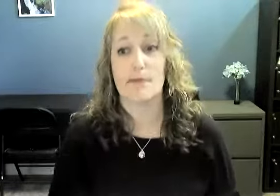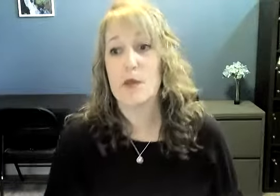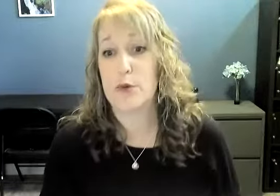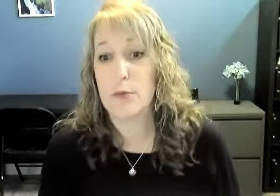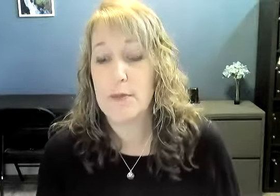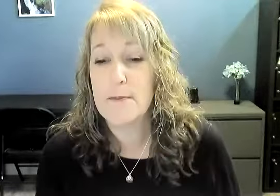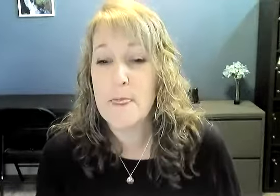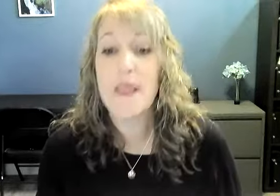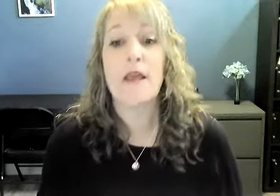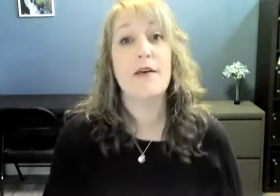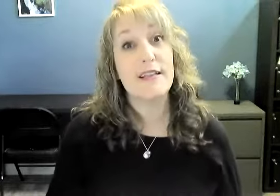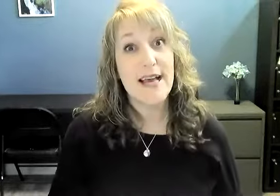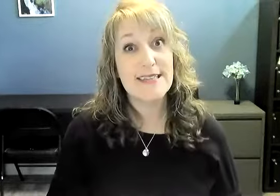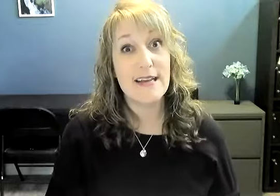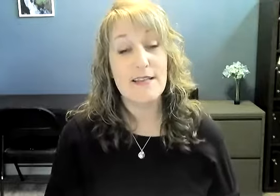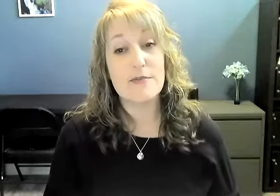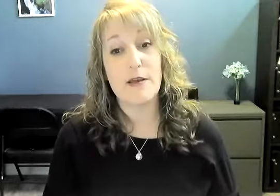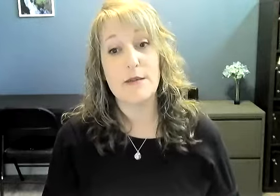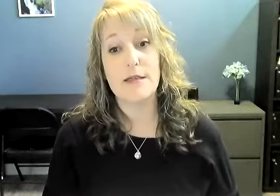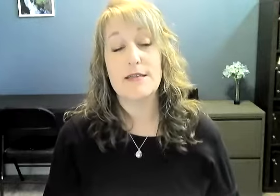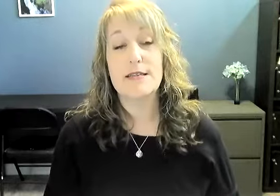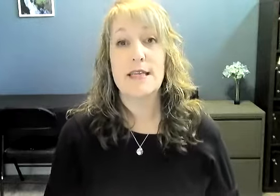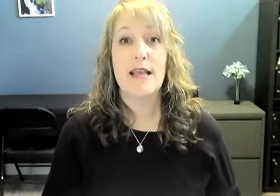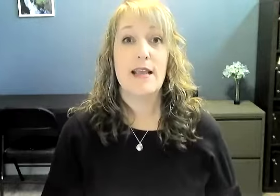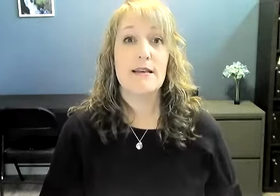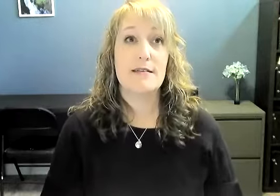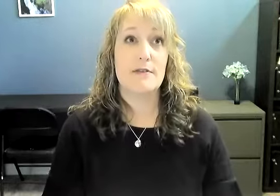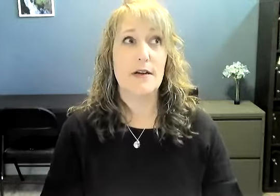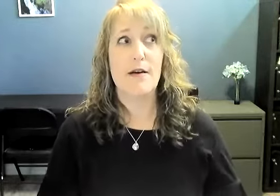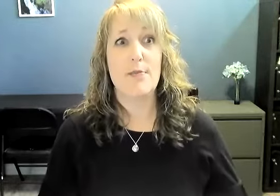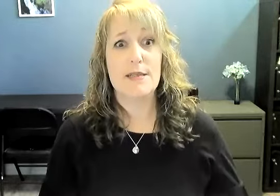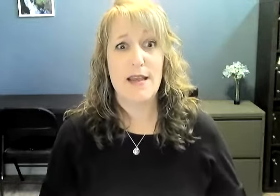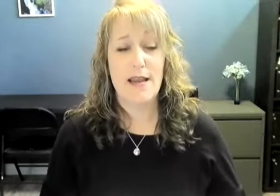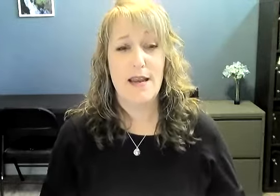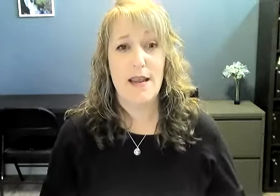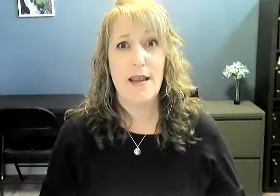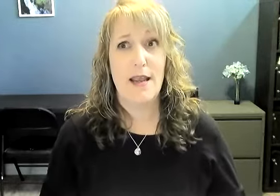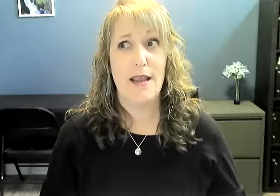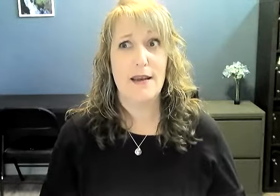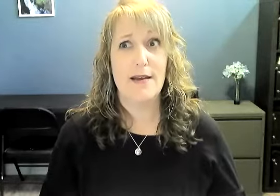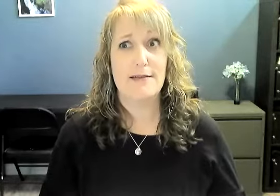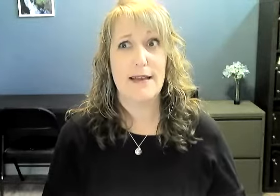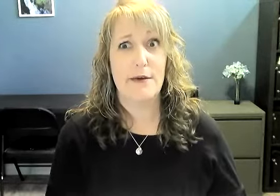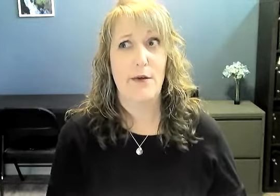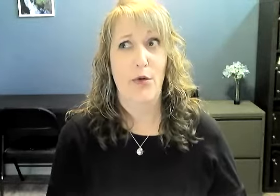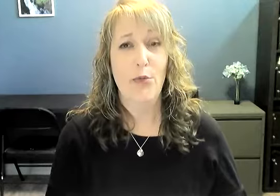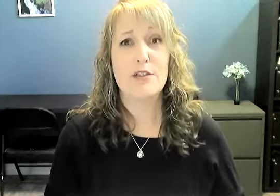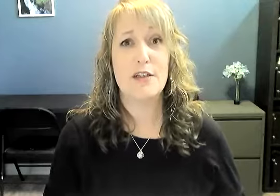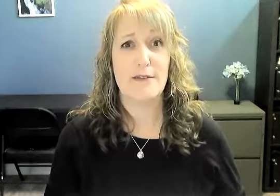Group. All The last sign in this vocabulary list is a very common sign. And it has like a whole bunch of